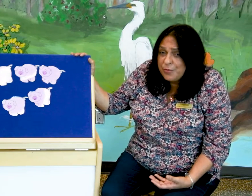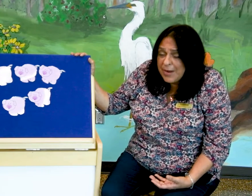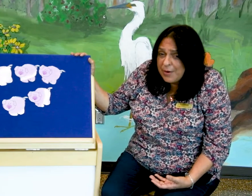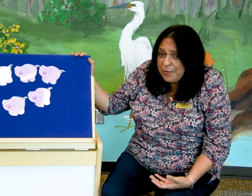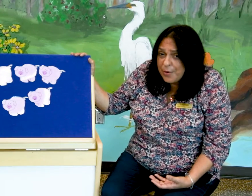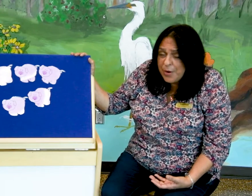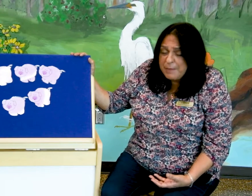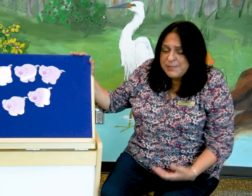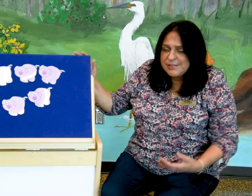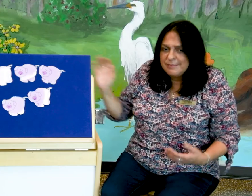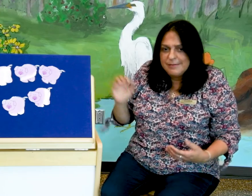grownups?